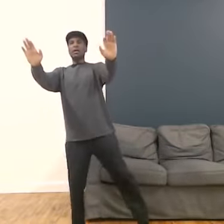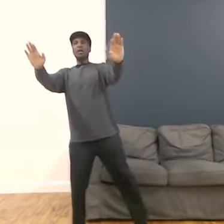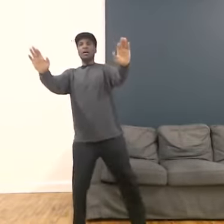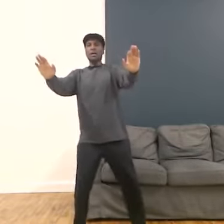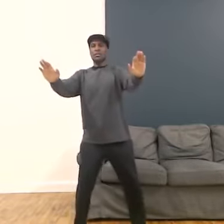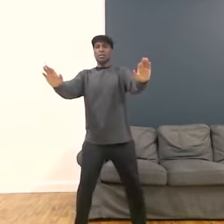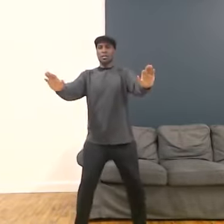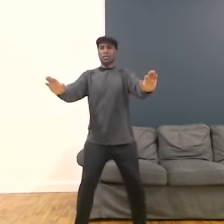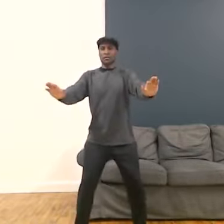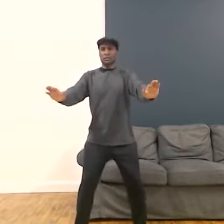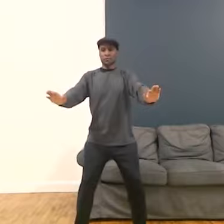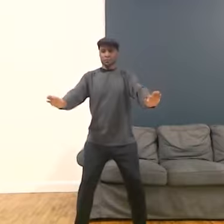Exhale,